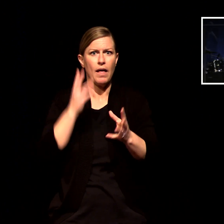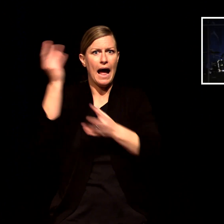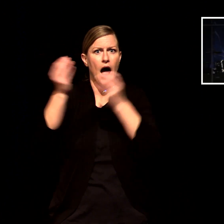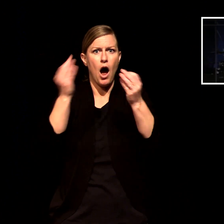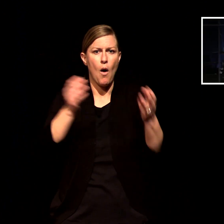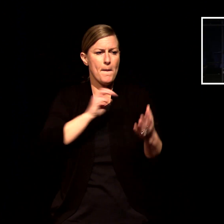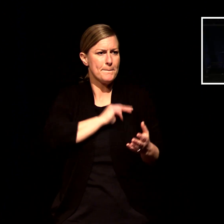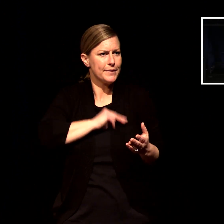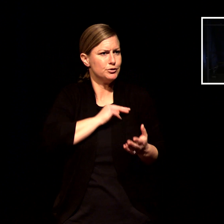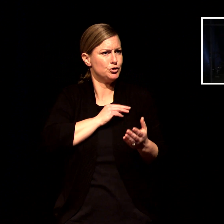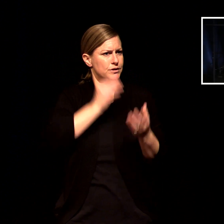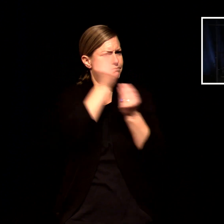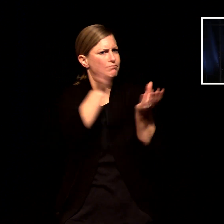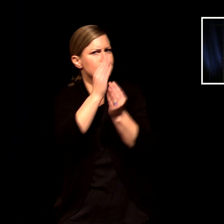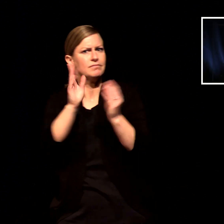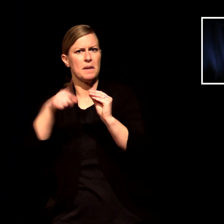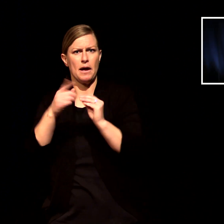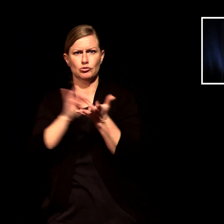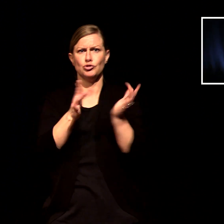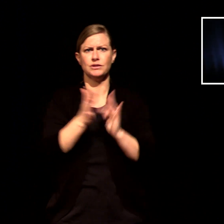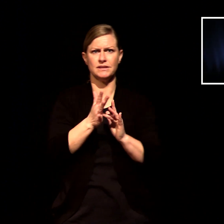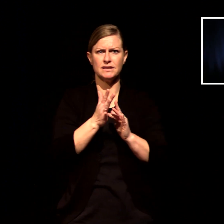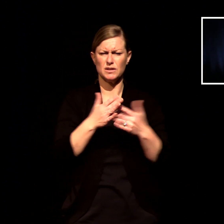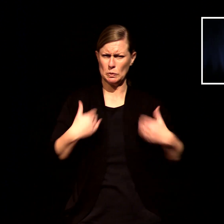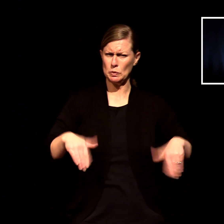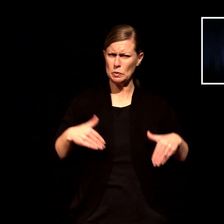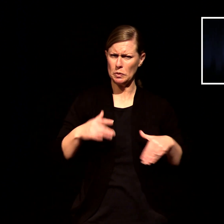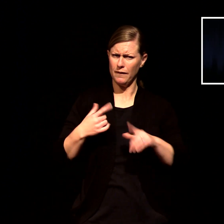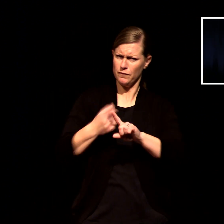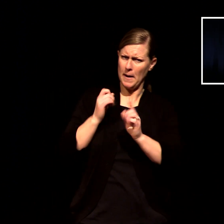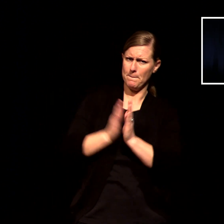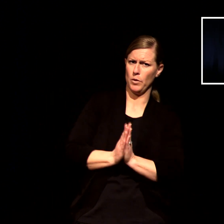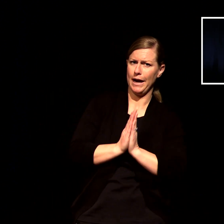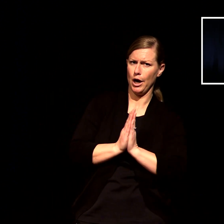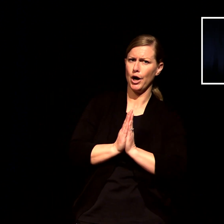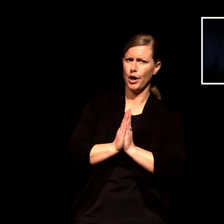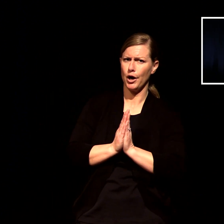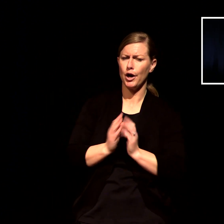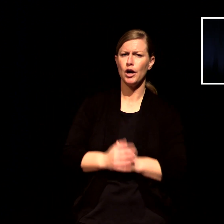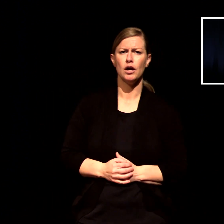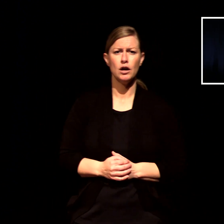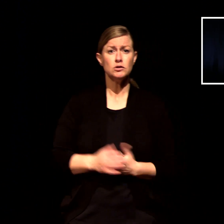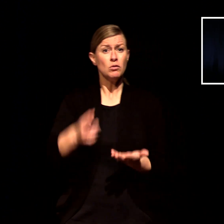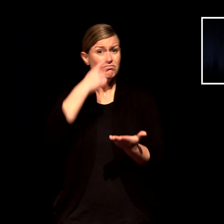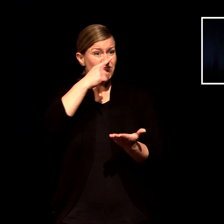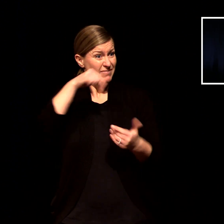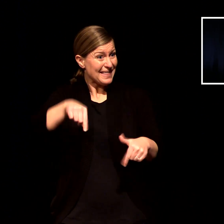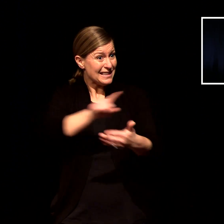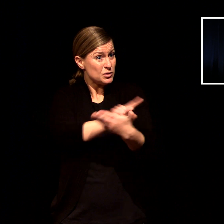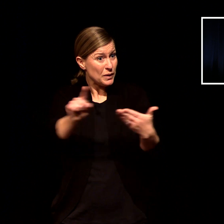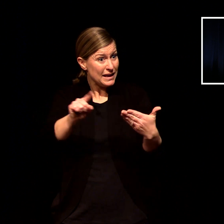us as a church would you pray with me in this coming week that god would send more people on mission